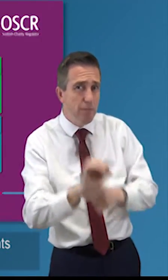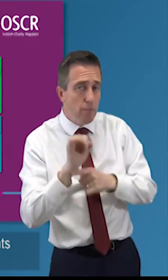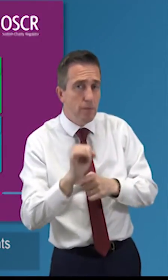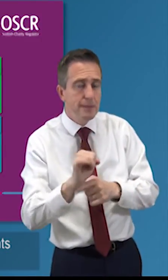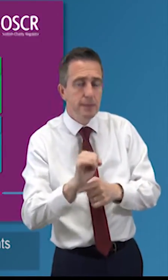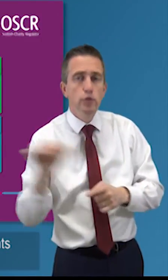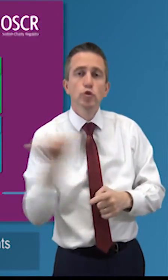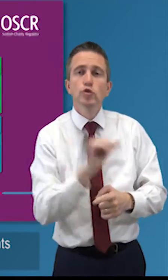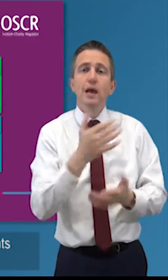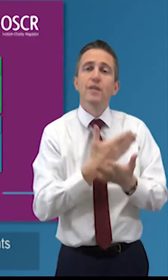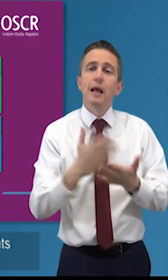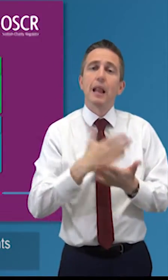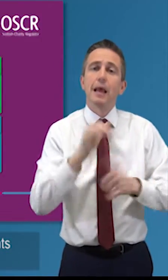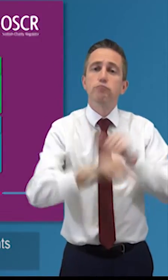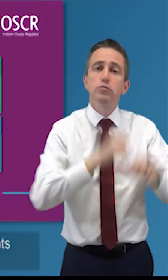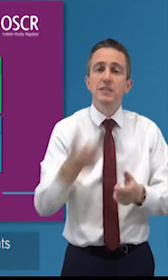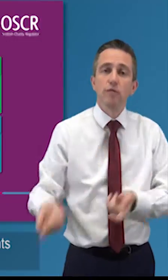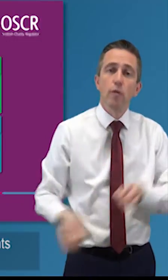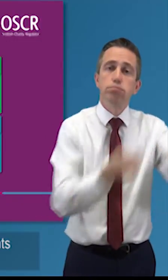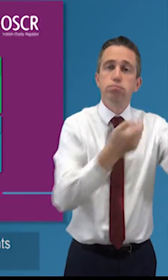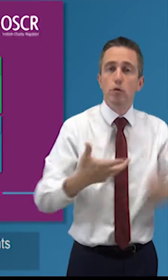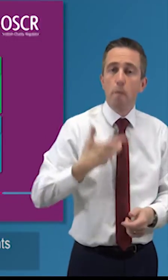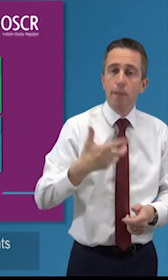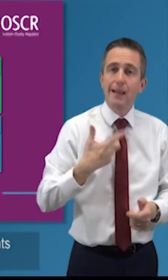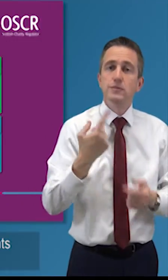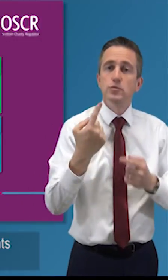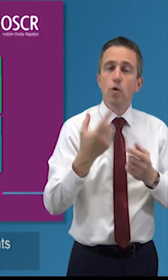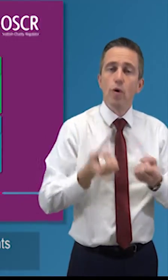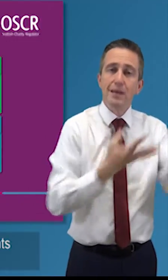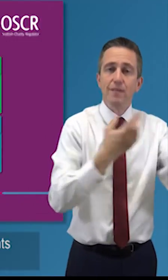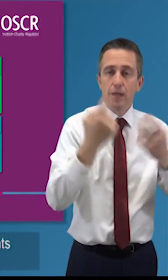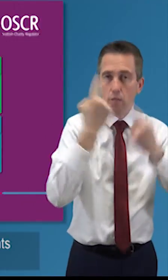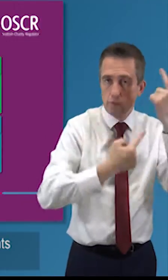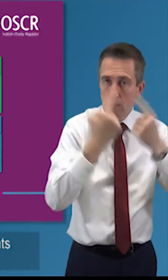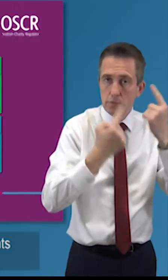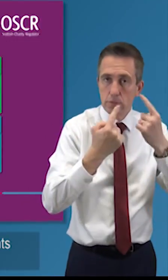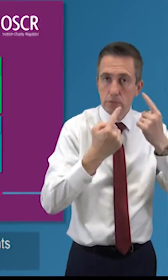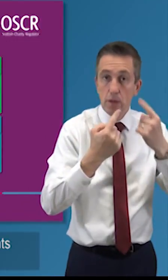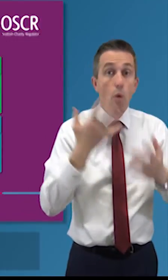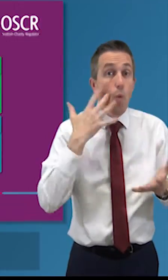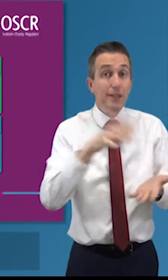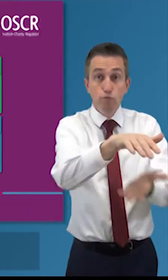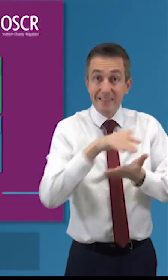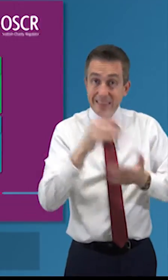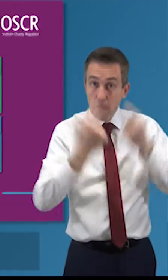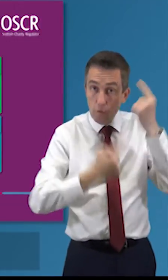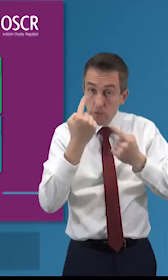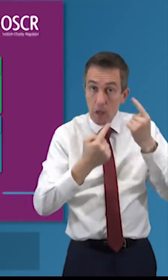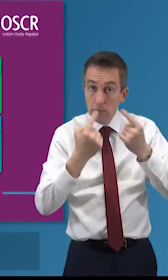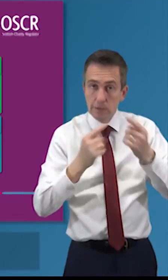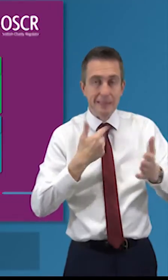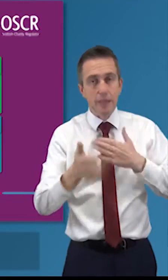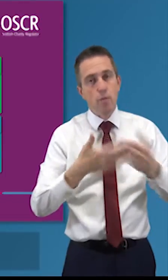that thing about dealing appropriately with complaints and comments and concerns deal with any concerns